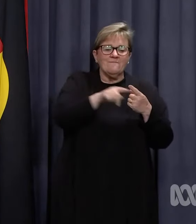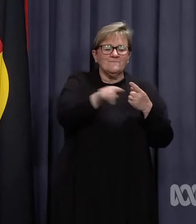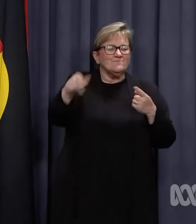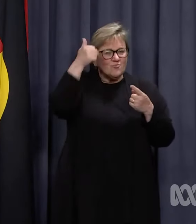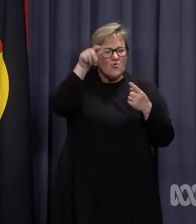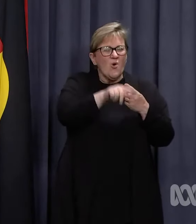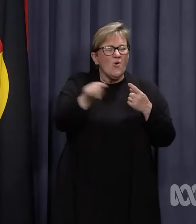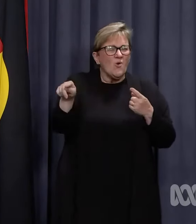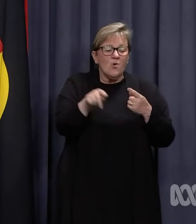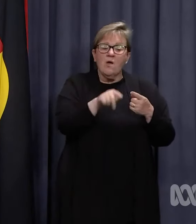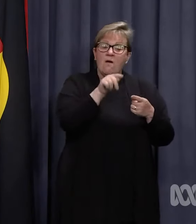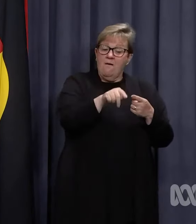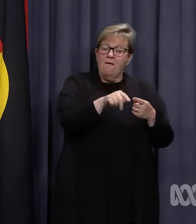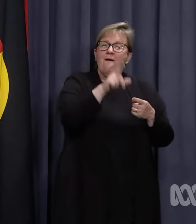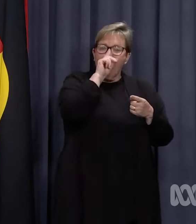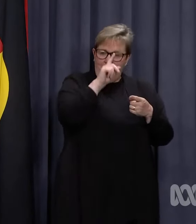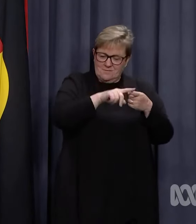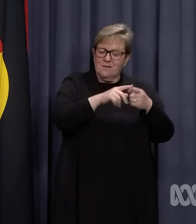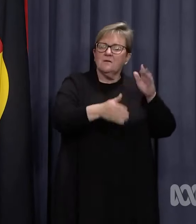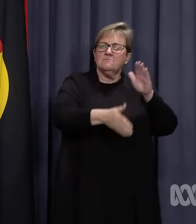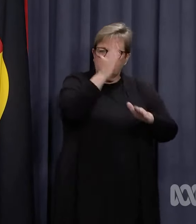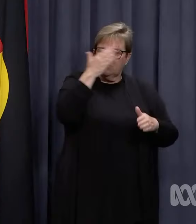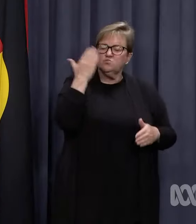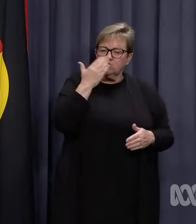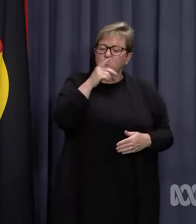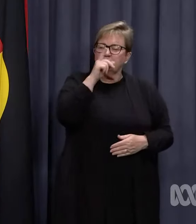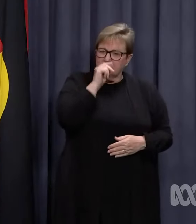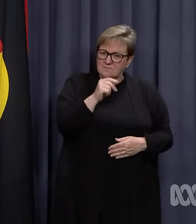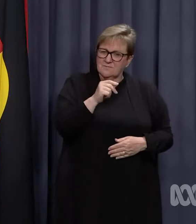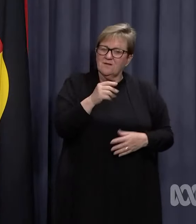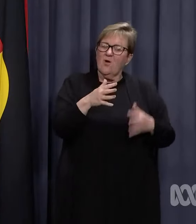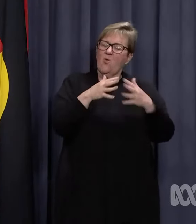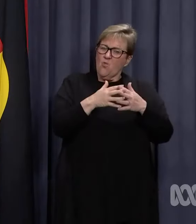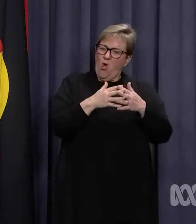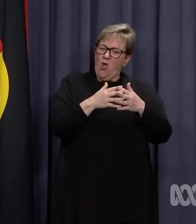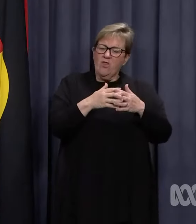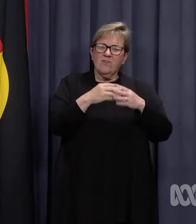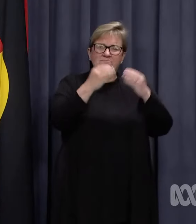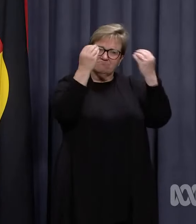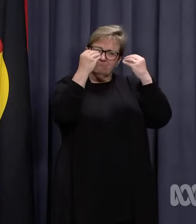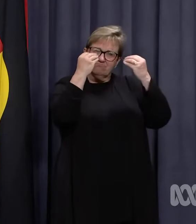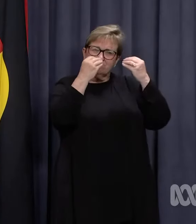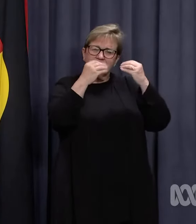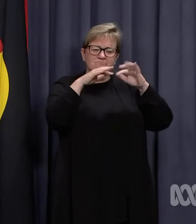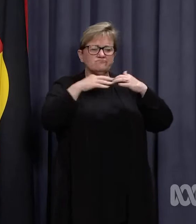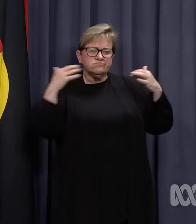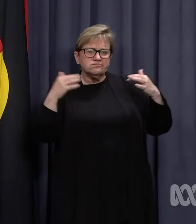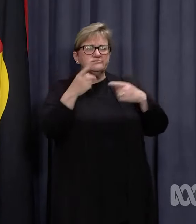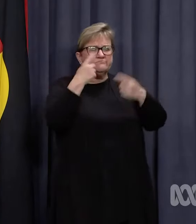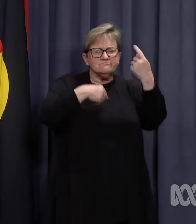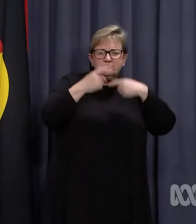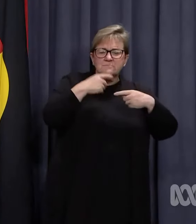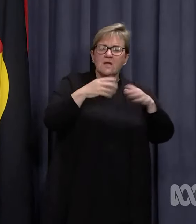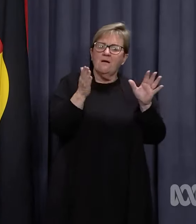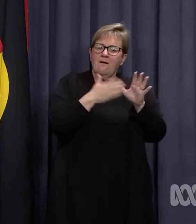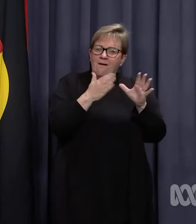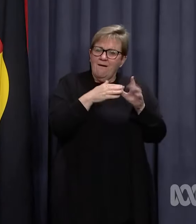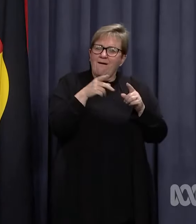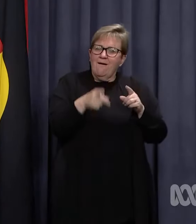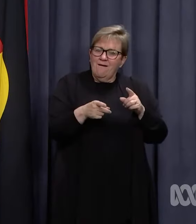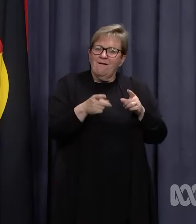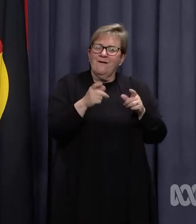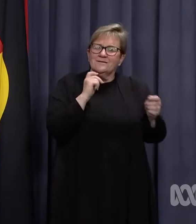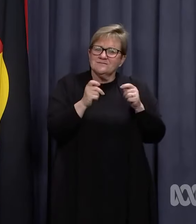will be able to continue attending school and benefiting from face-to-face learning provided they have tested